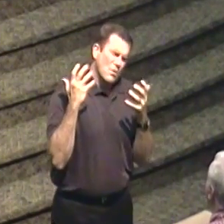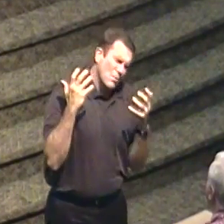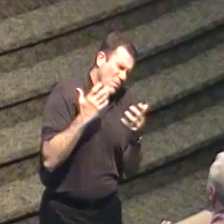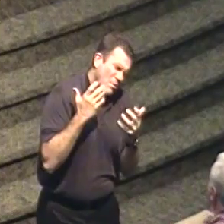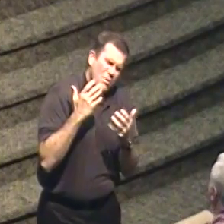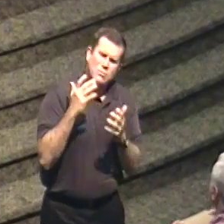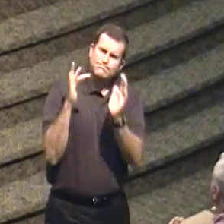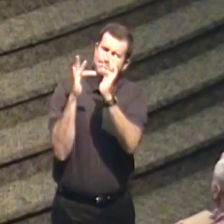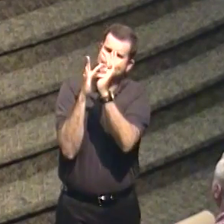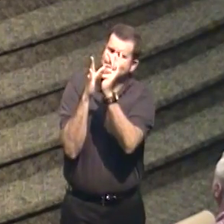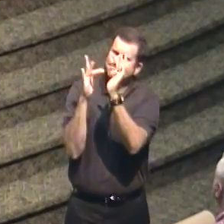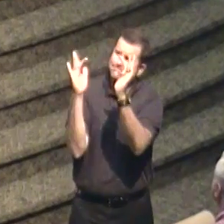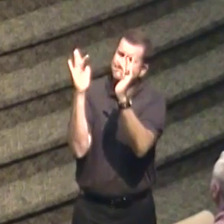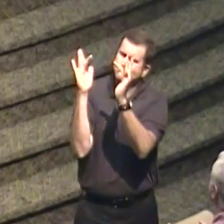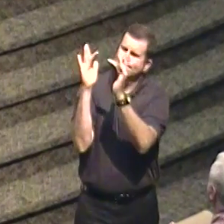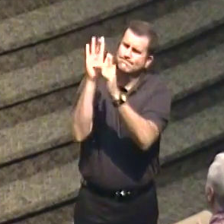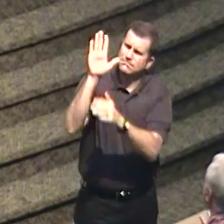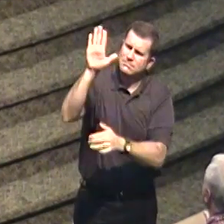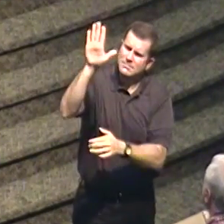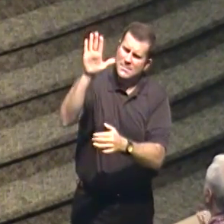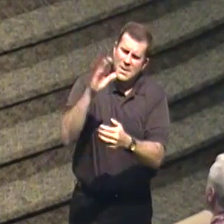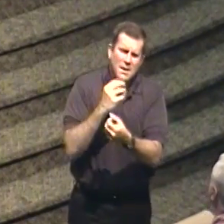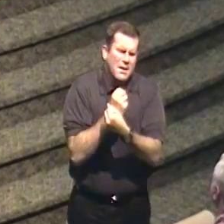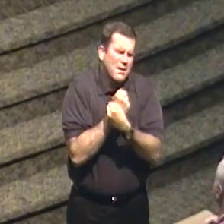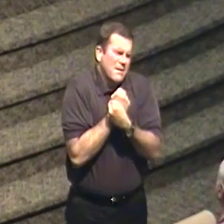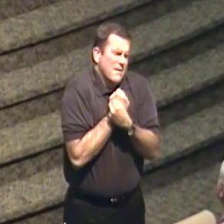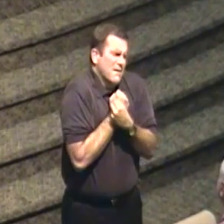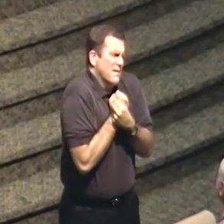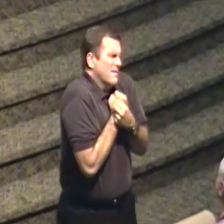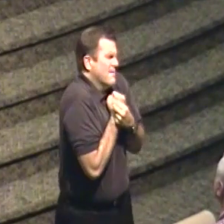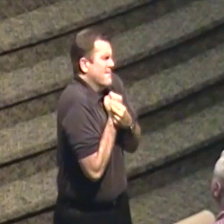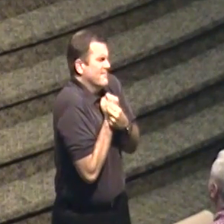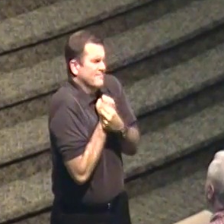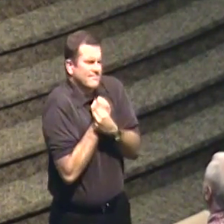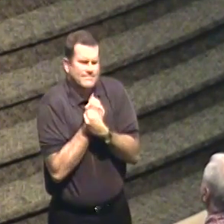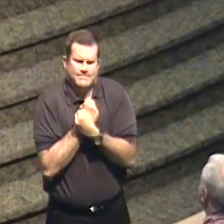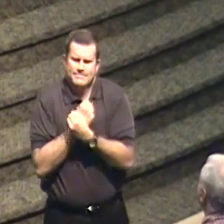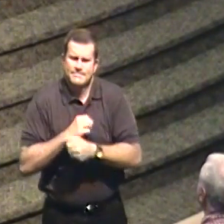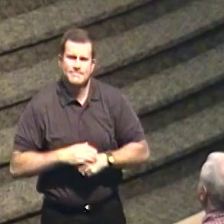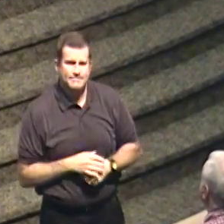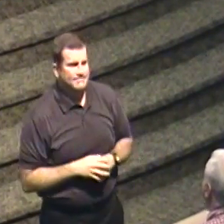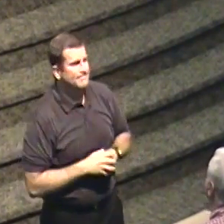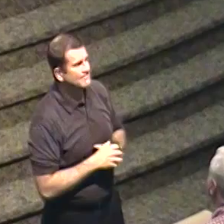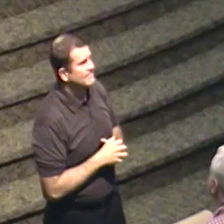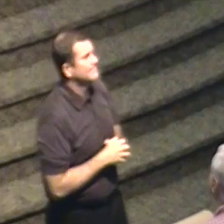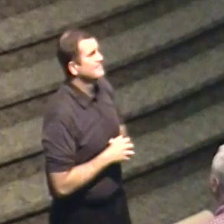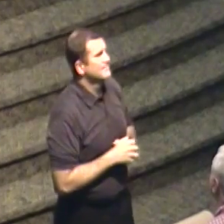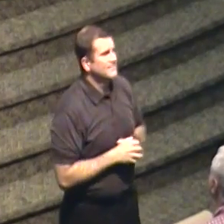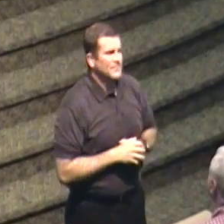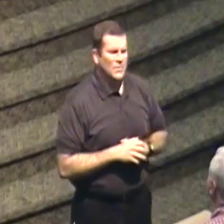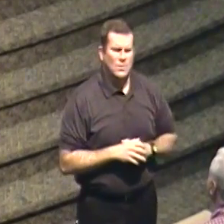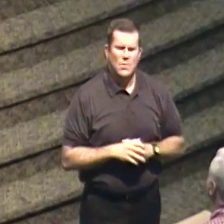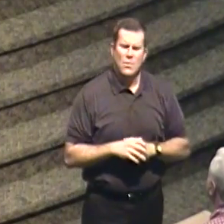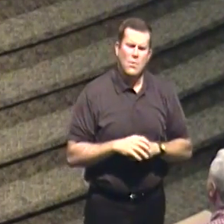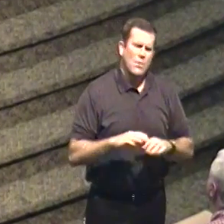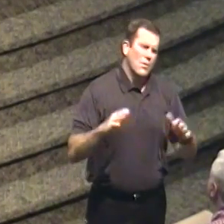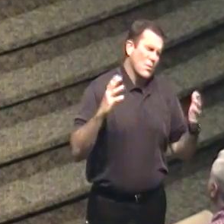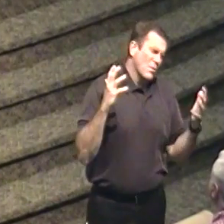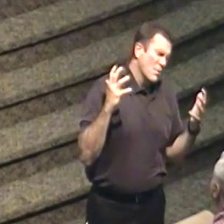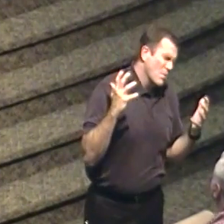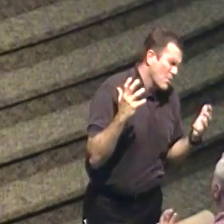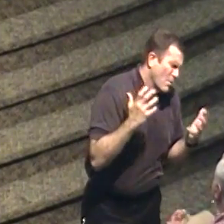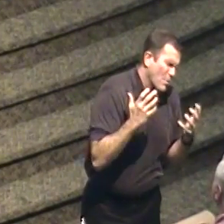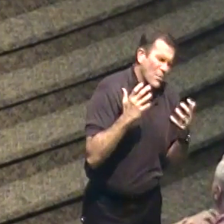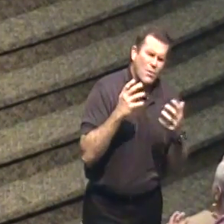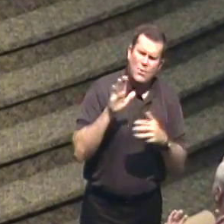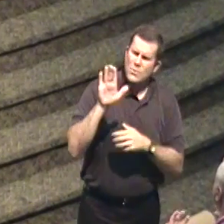the love. Oh, the love of Jesus. Think about it.